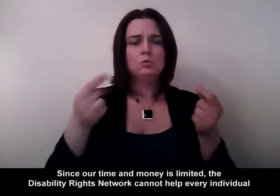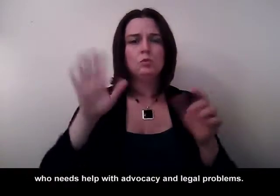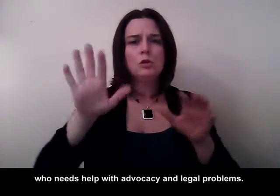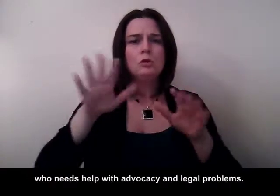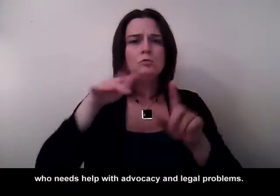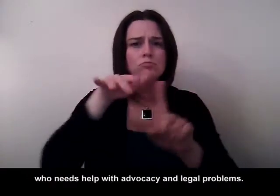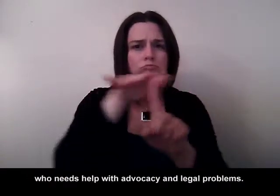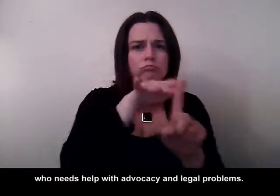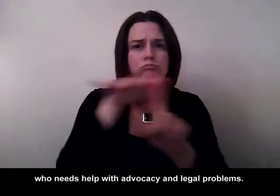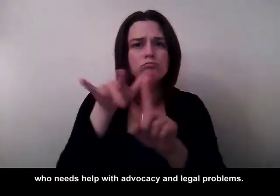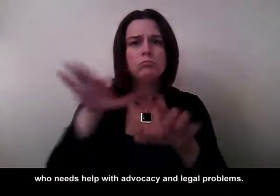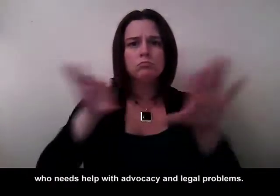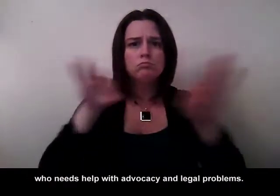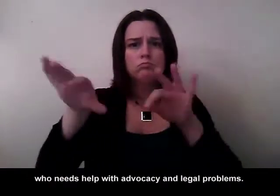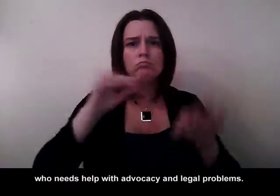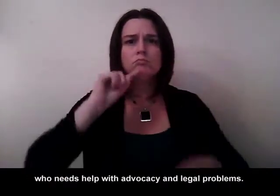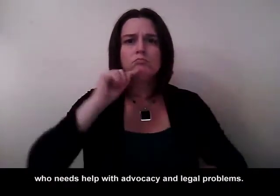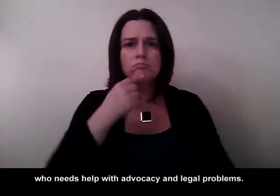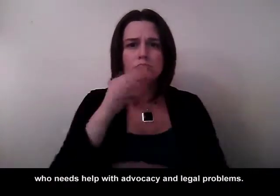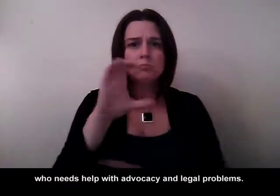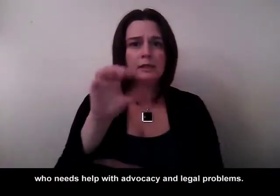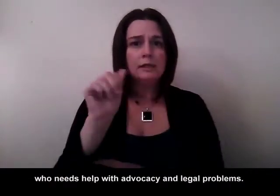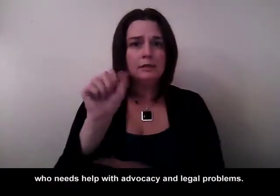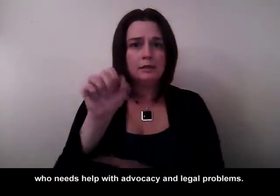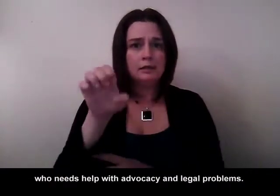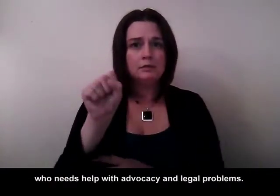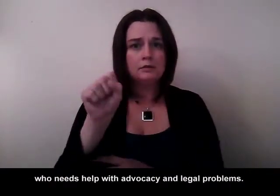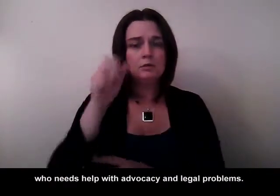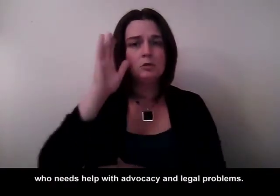who needs help with advocacy and legal problems.